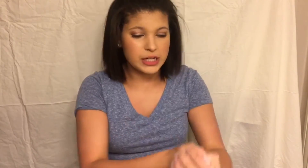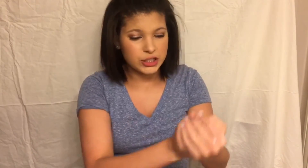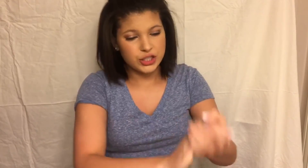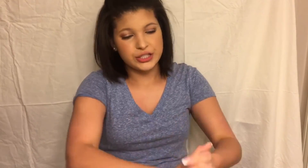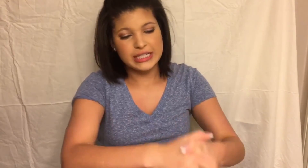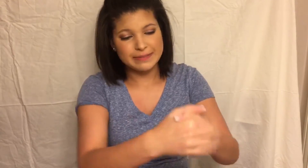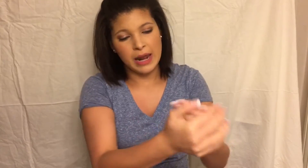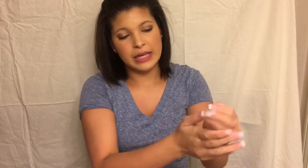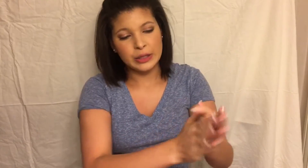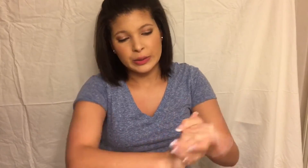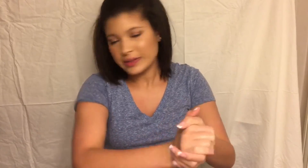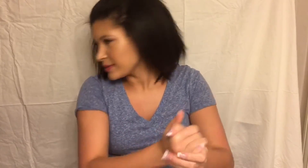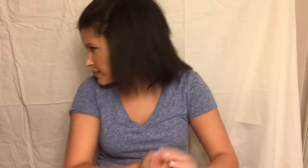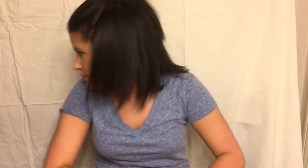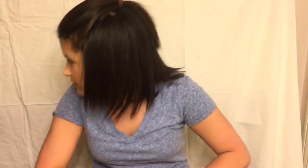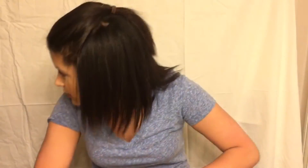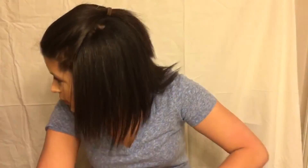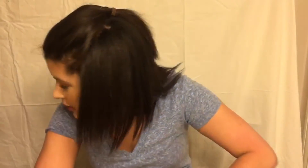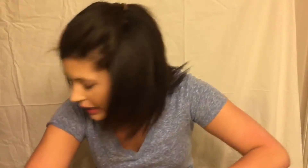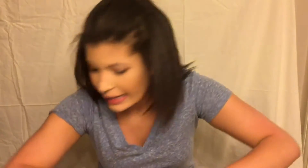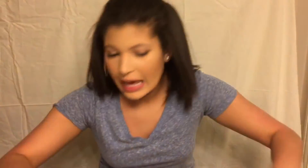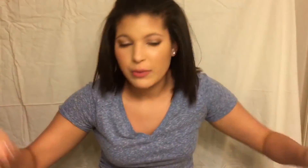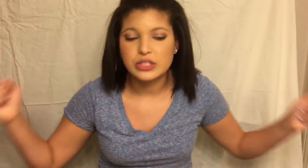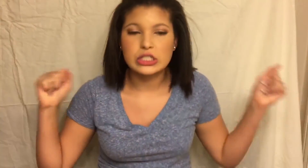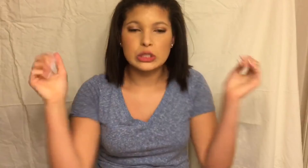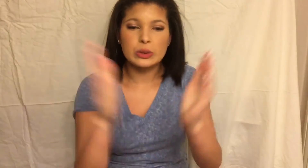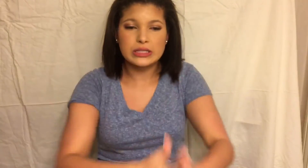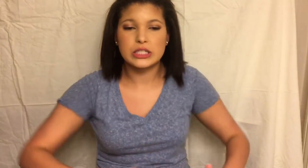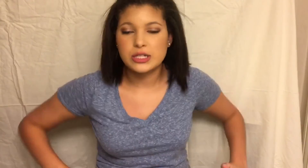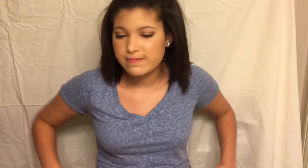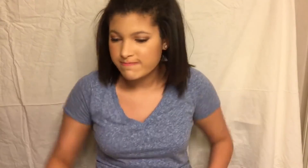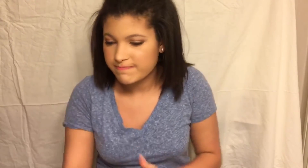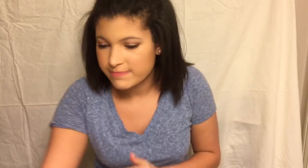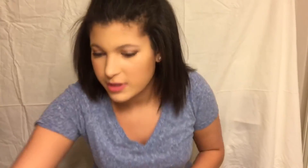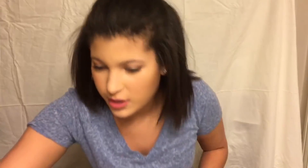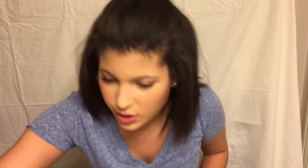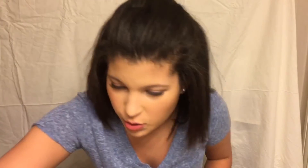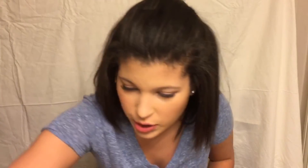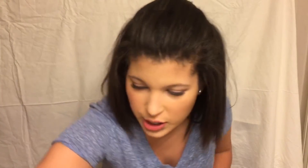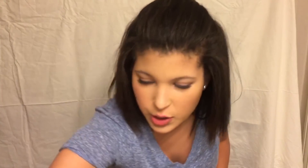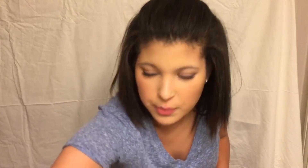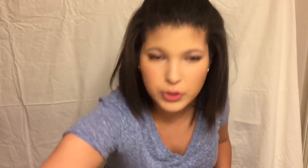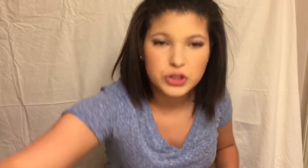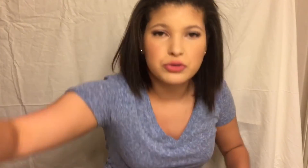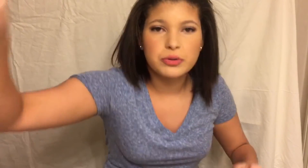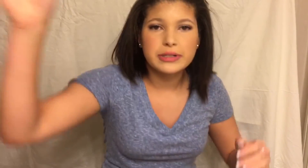deliciously smelling good now we should do it push through it